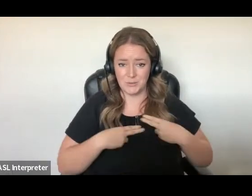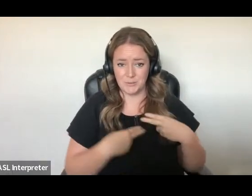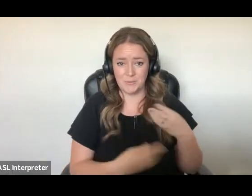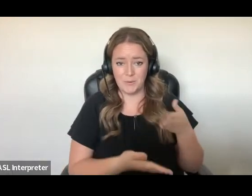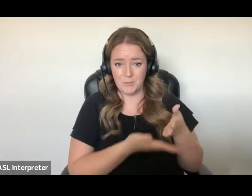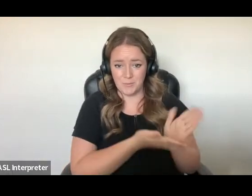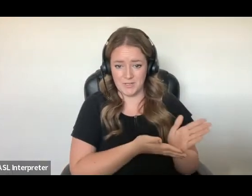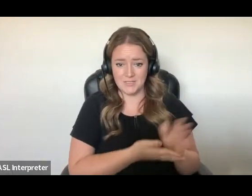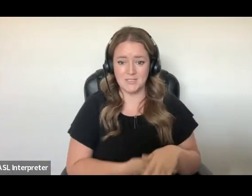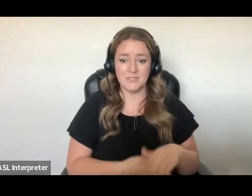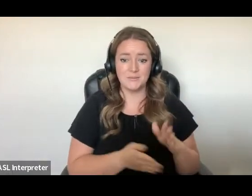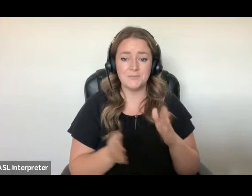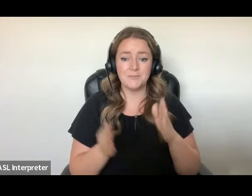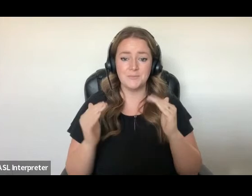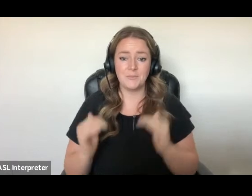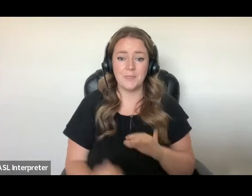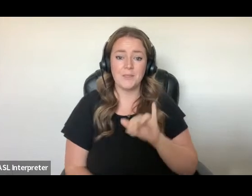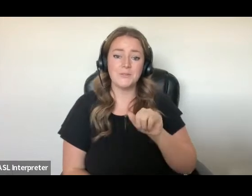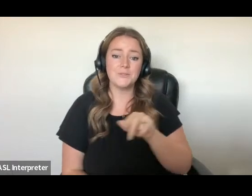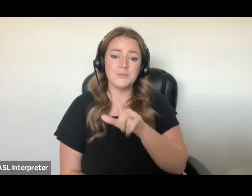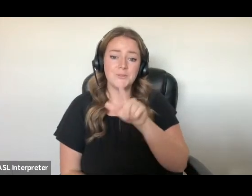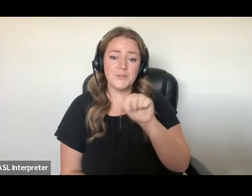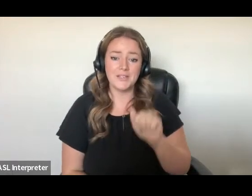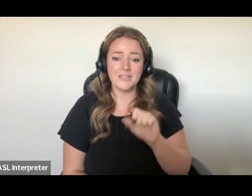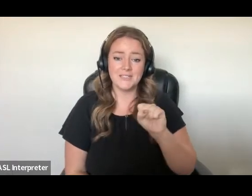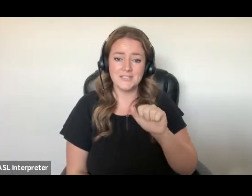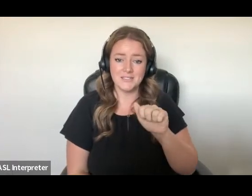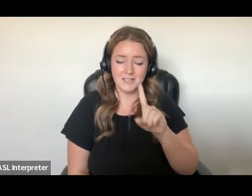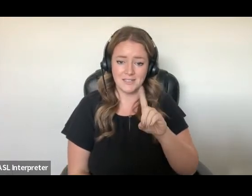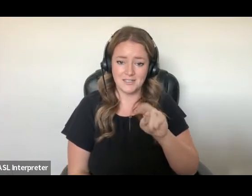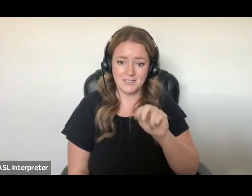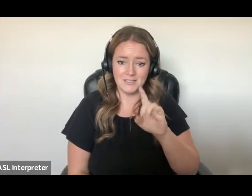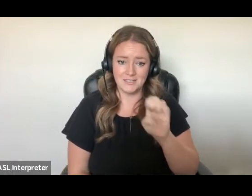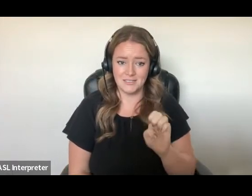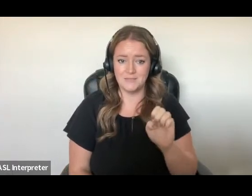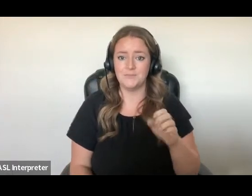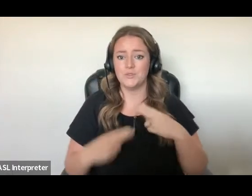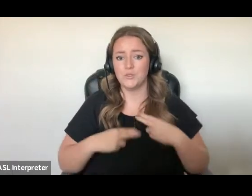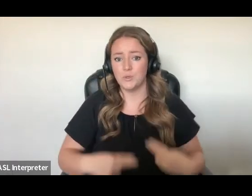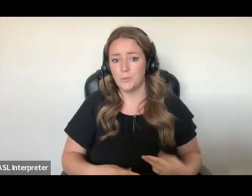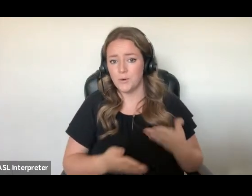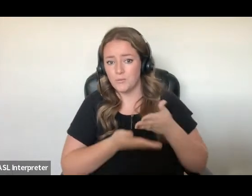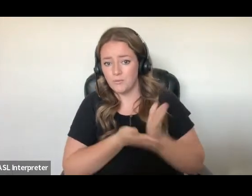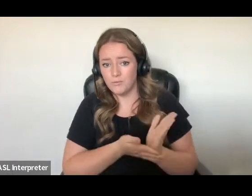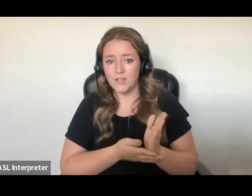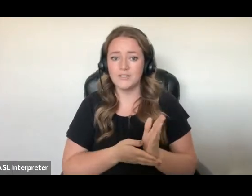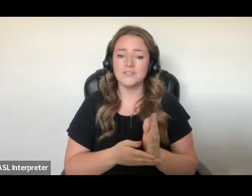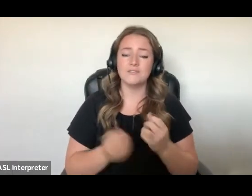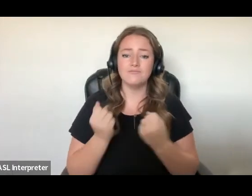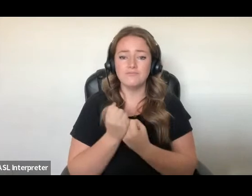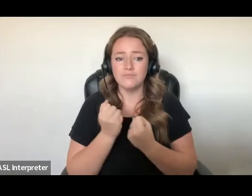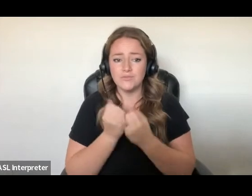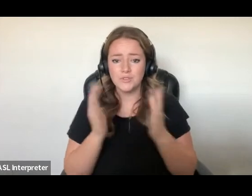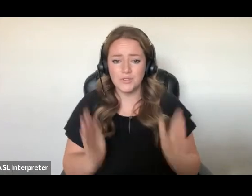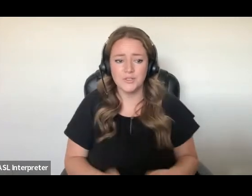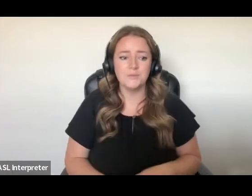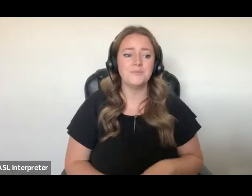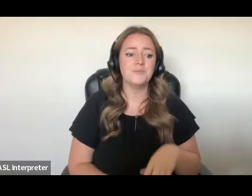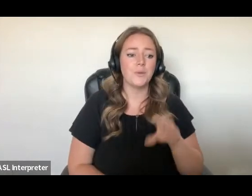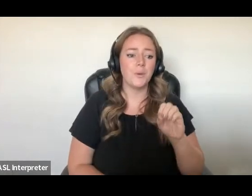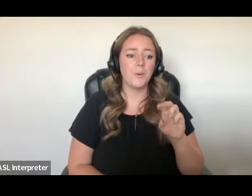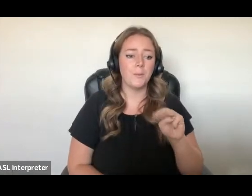Julia Sand, Human Rights Law and Policy Campaigner, Amnesty International. Omar Chu,